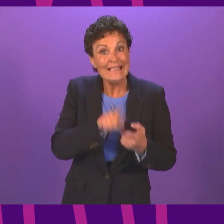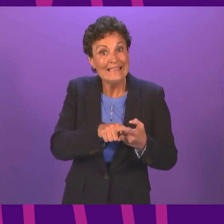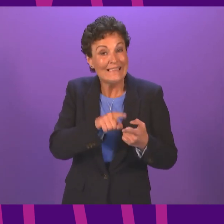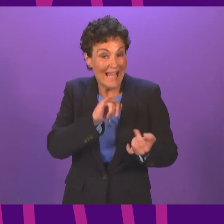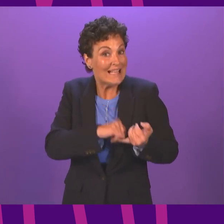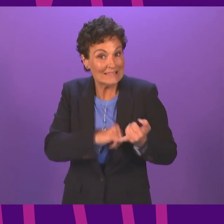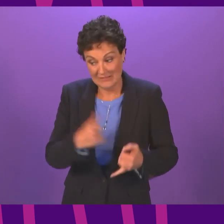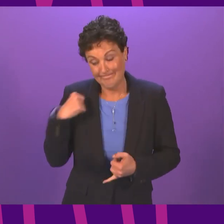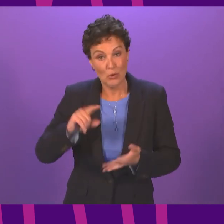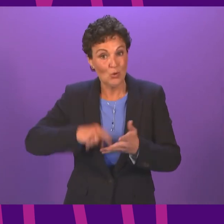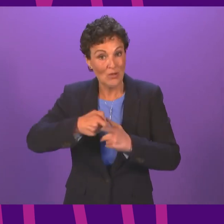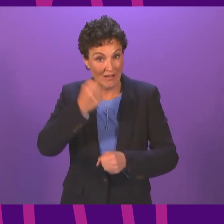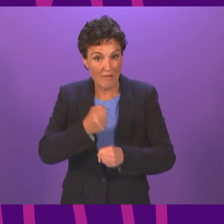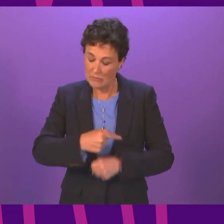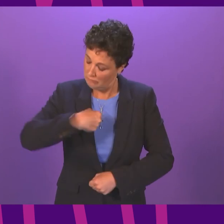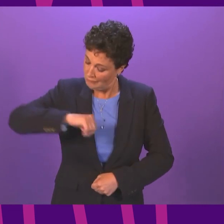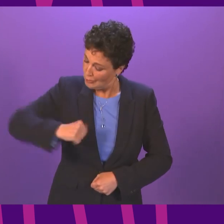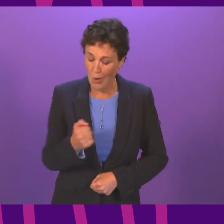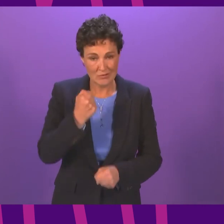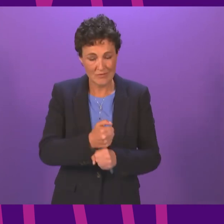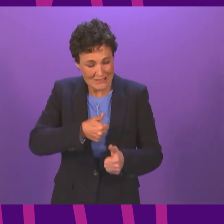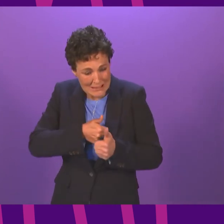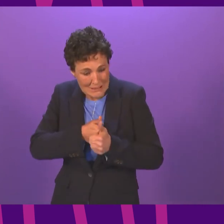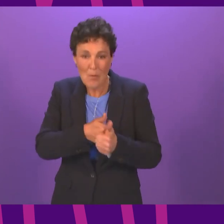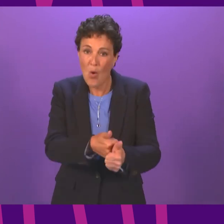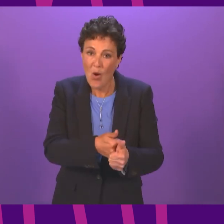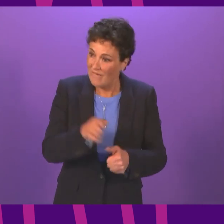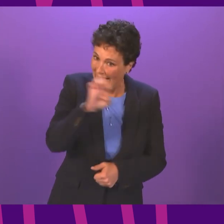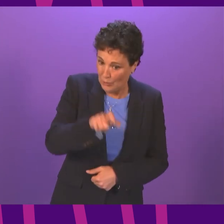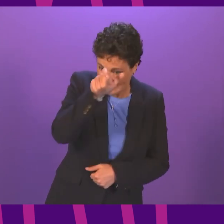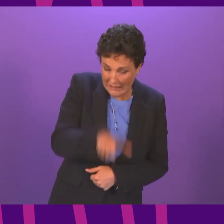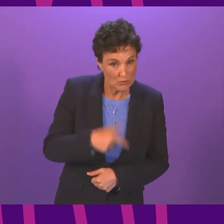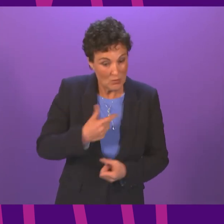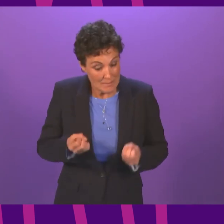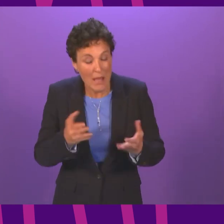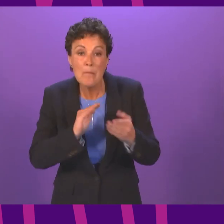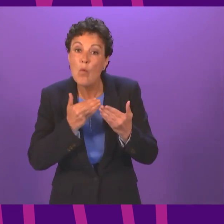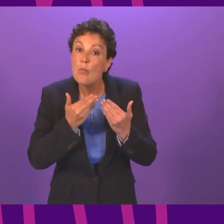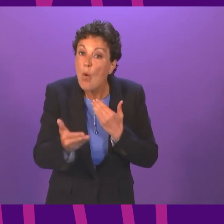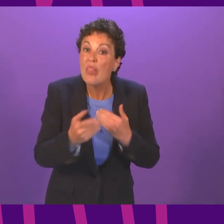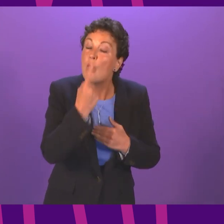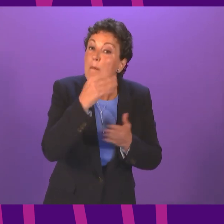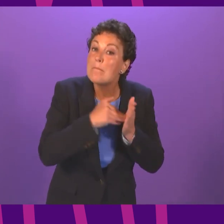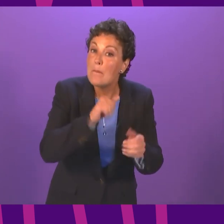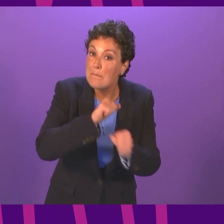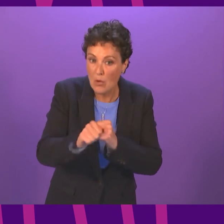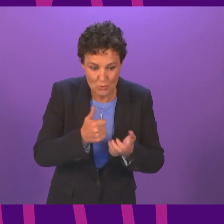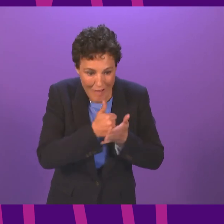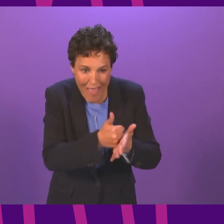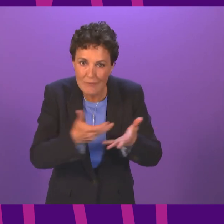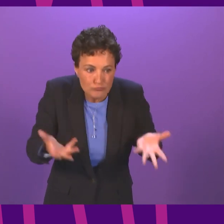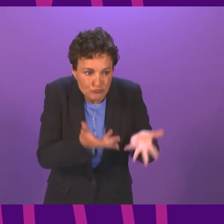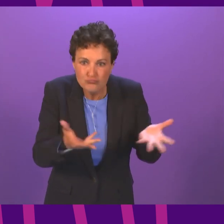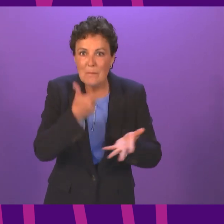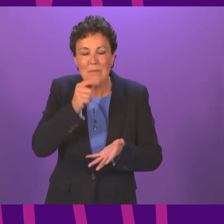EU citizens through our stay in Scotland campaign we spent more than a million pounds helping people to apply to the EU SS scheme